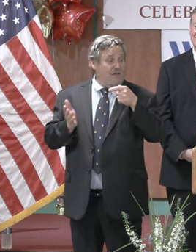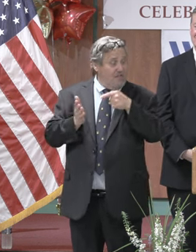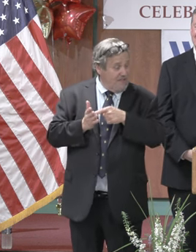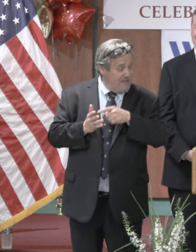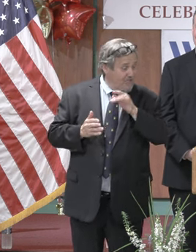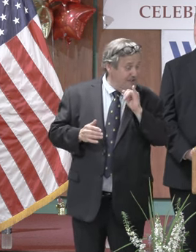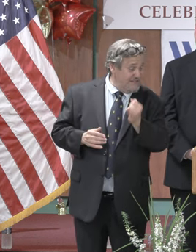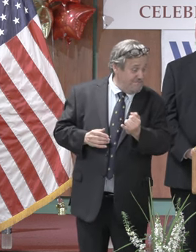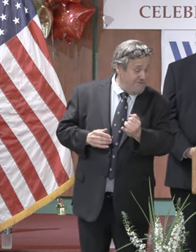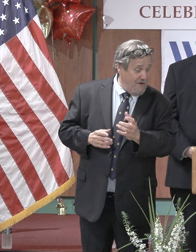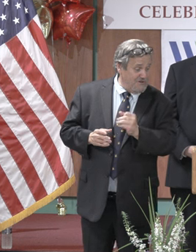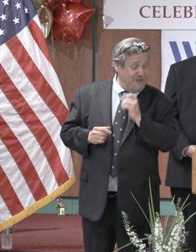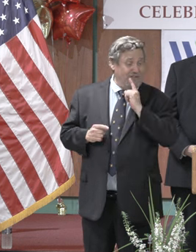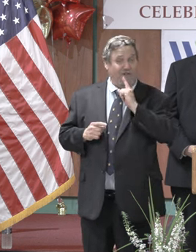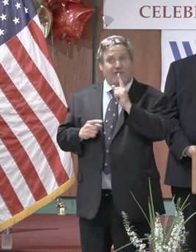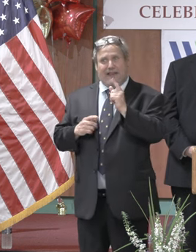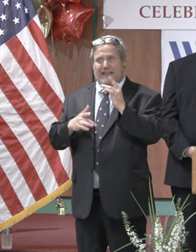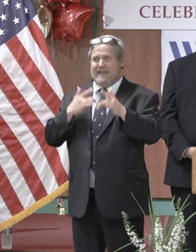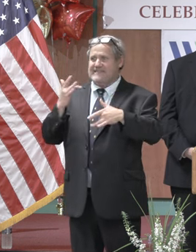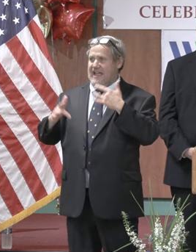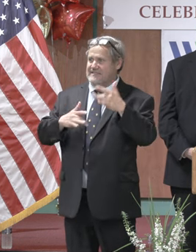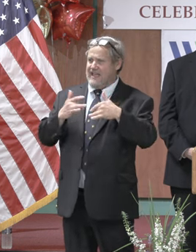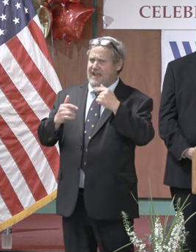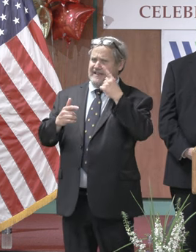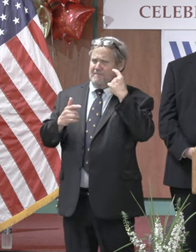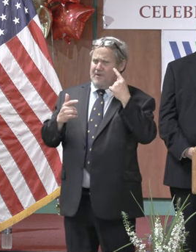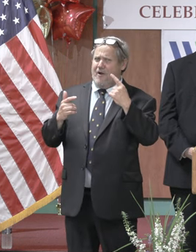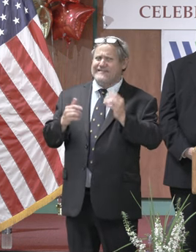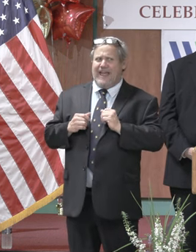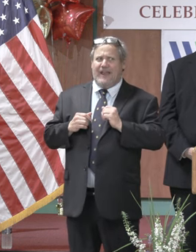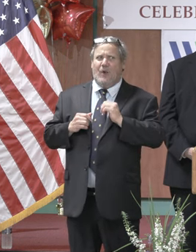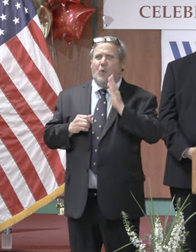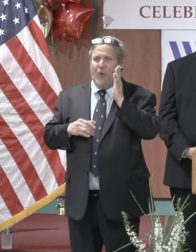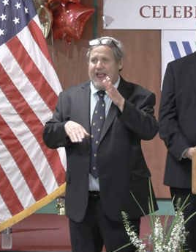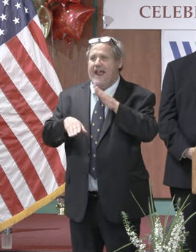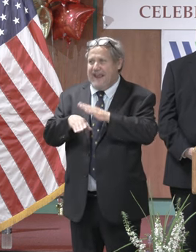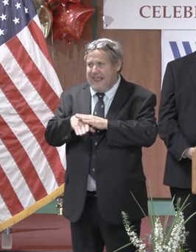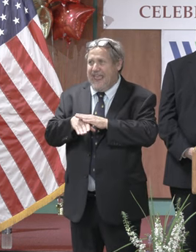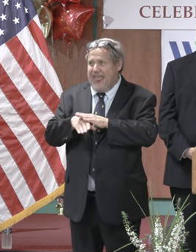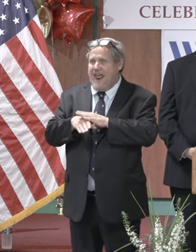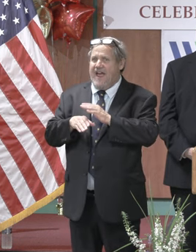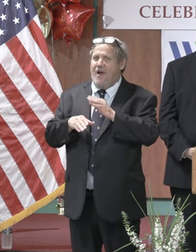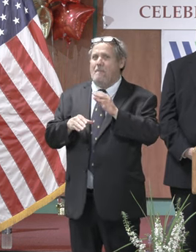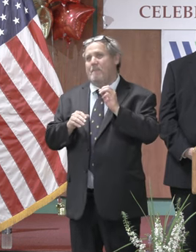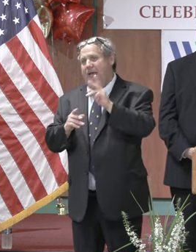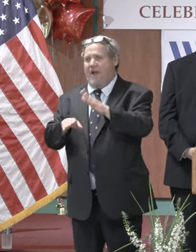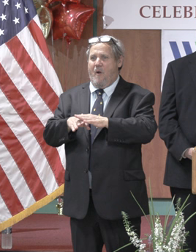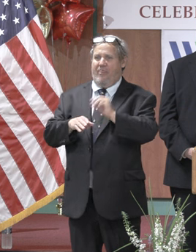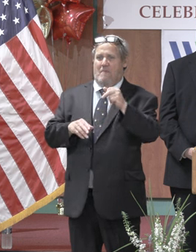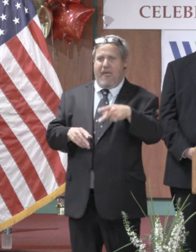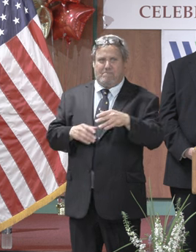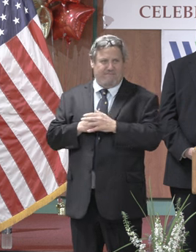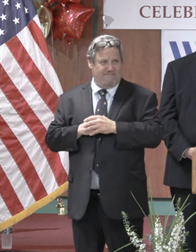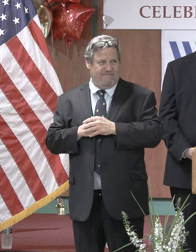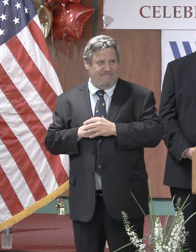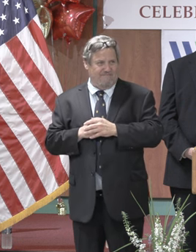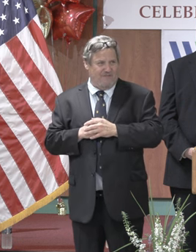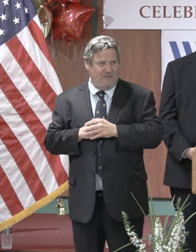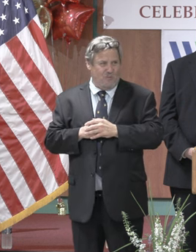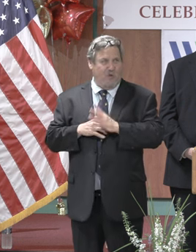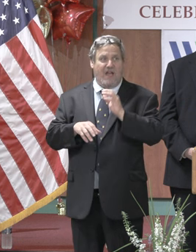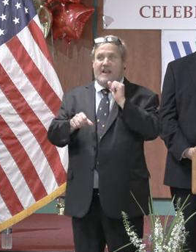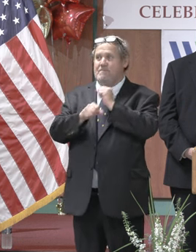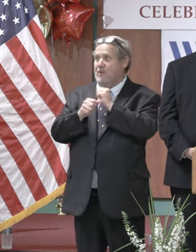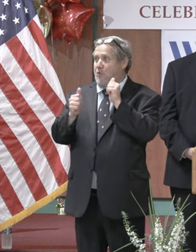here and know about our amazing reputation we think that this project in conjunction with win will help